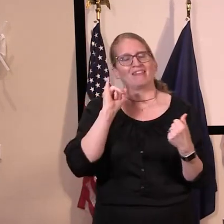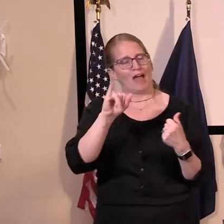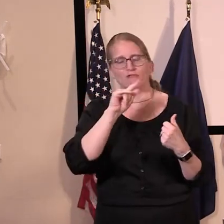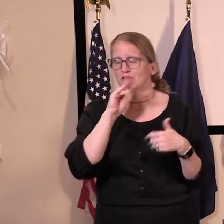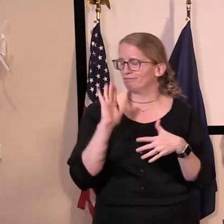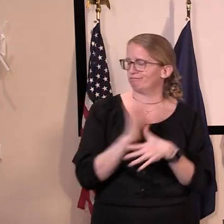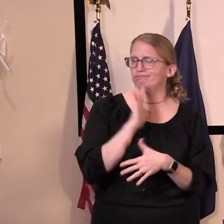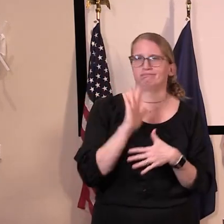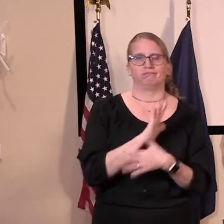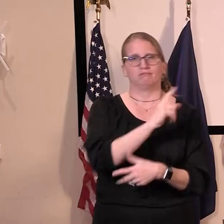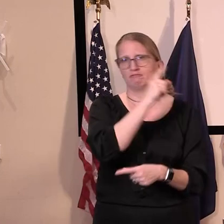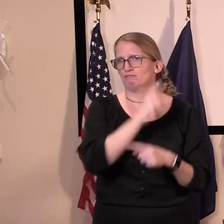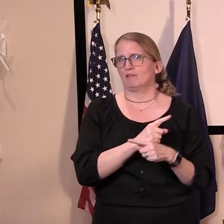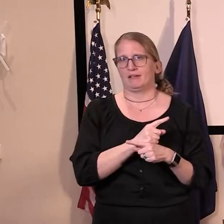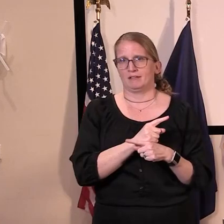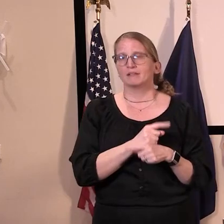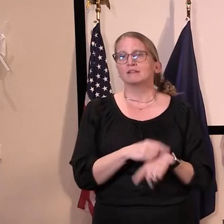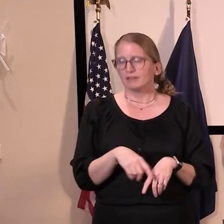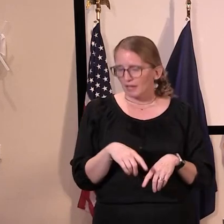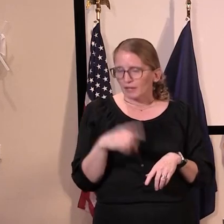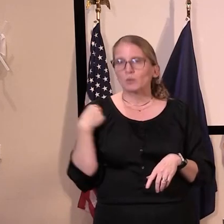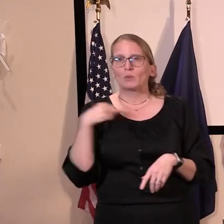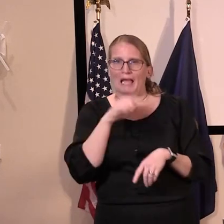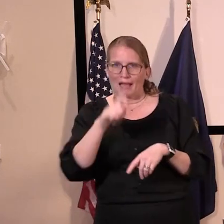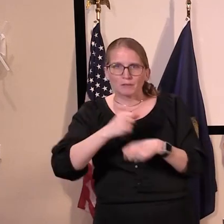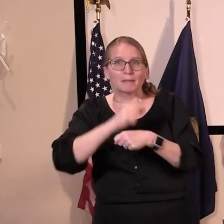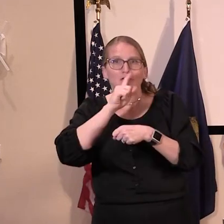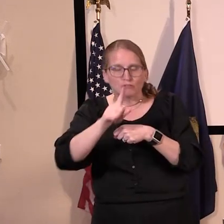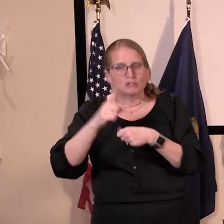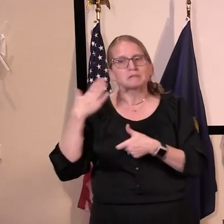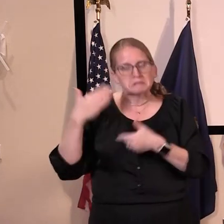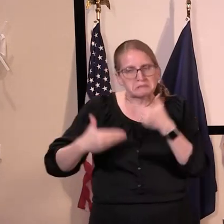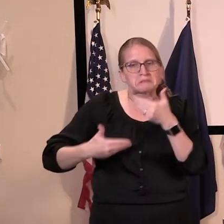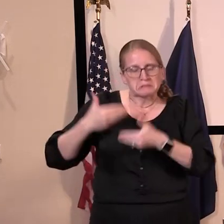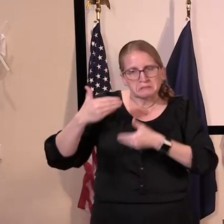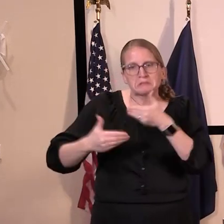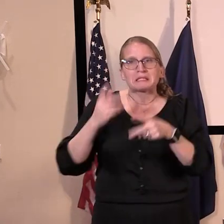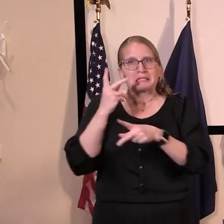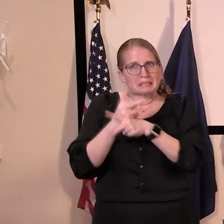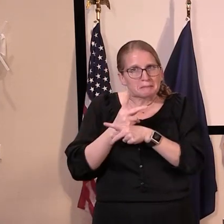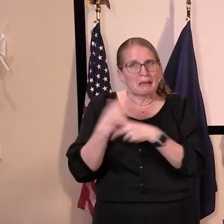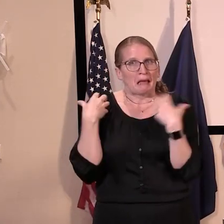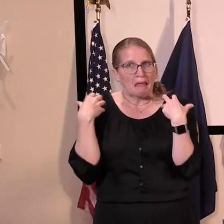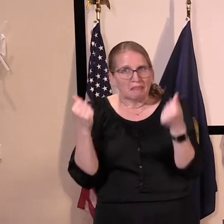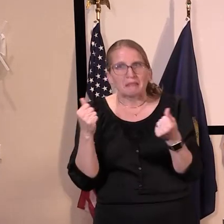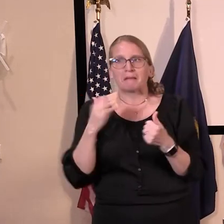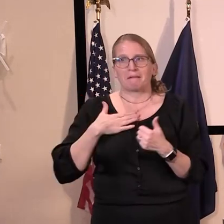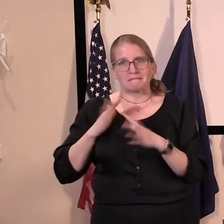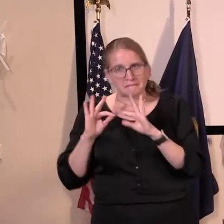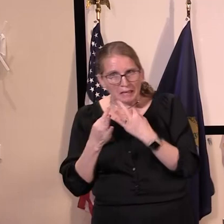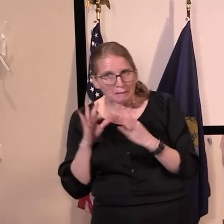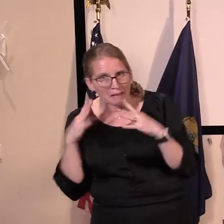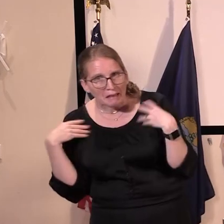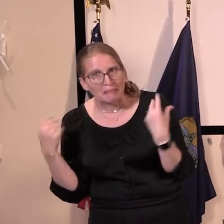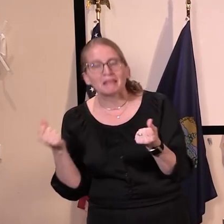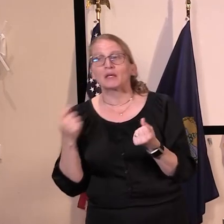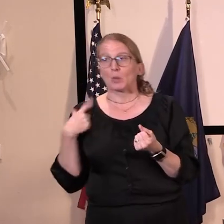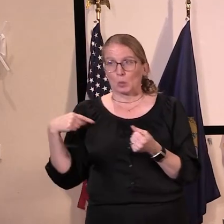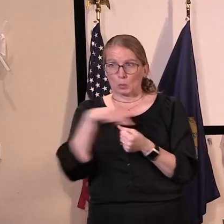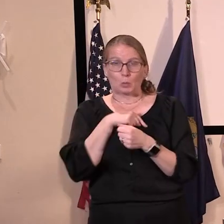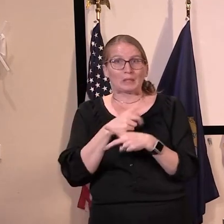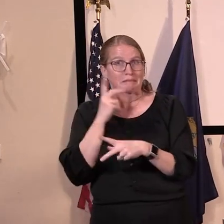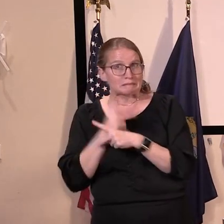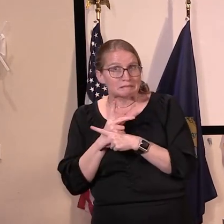attention to the steps we have to take to keep ourselves and the people we love healthy and safe, that's going to have a ripple effect